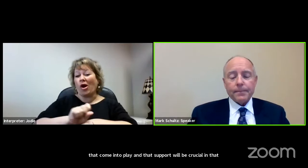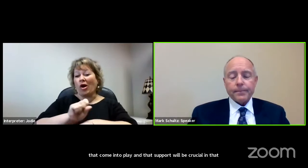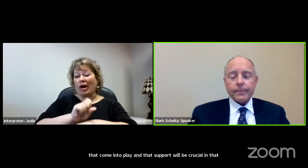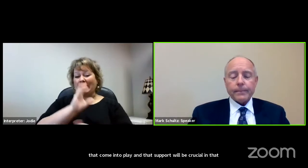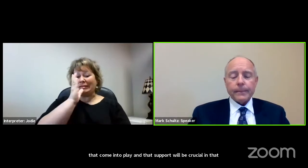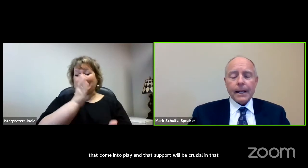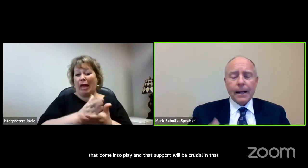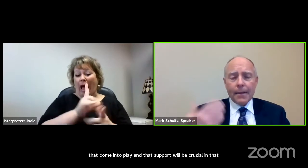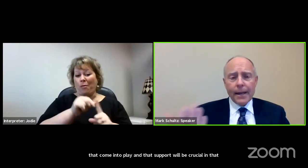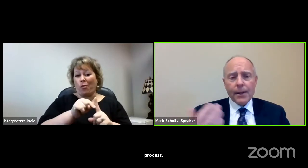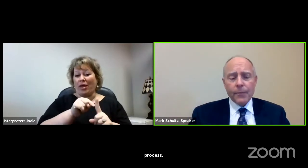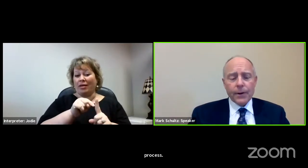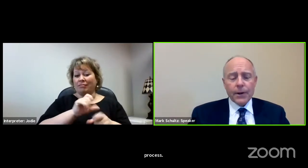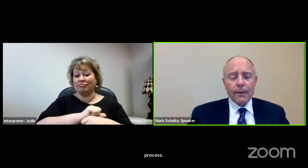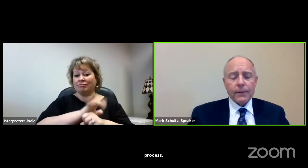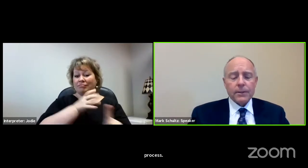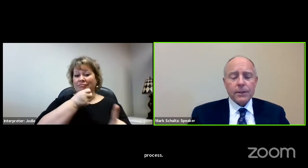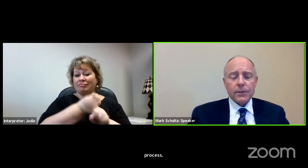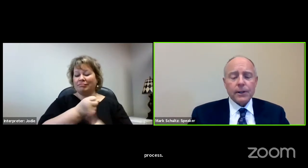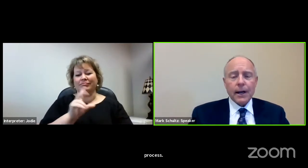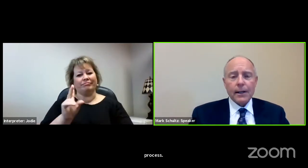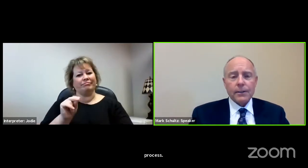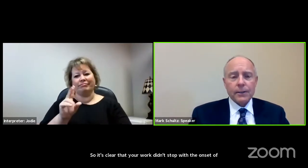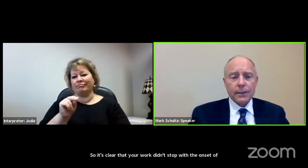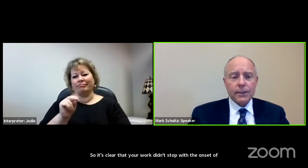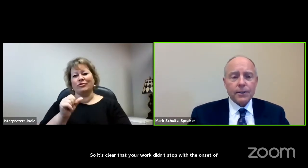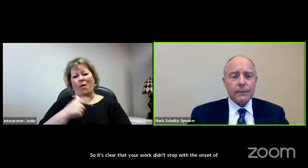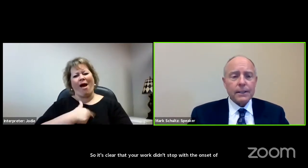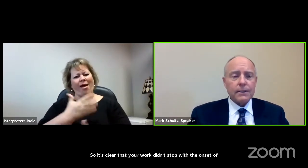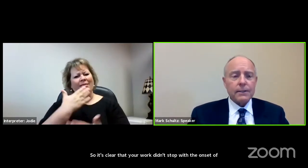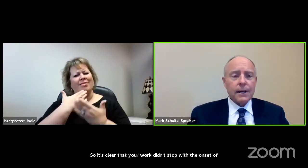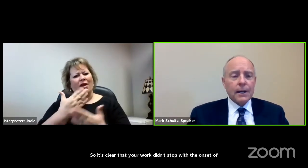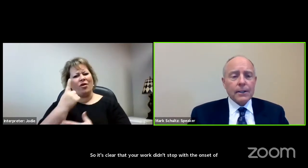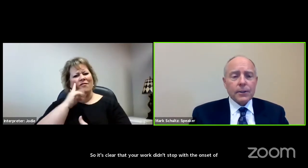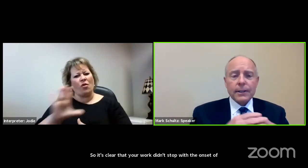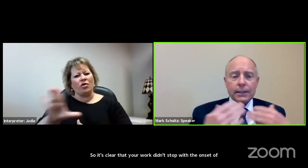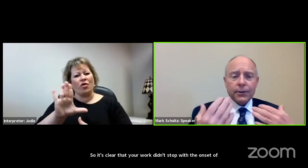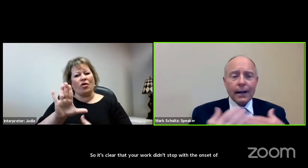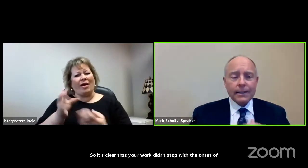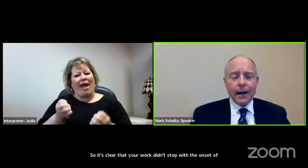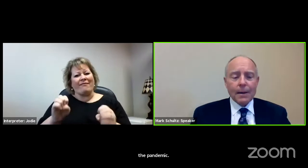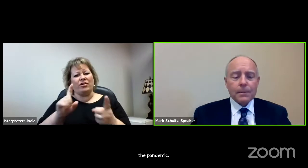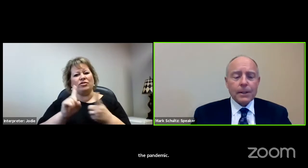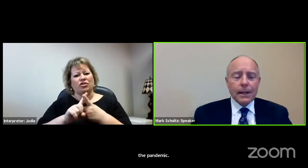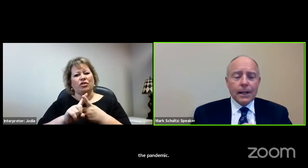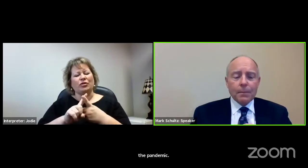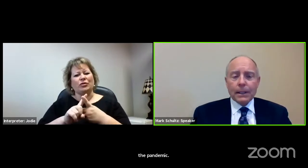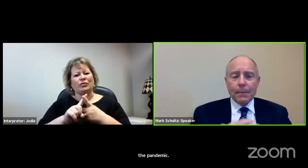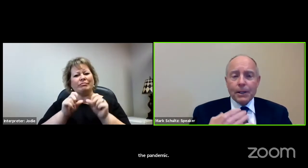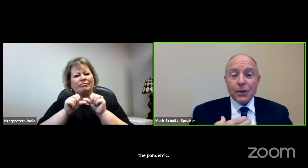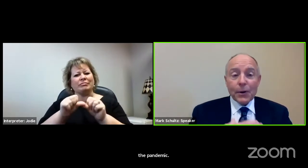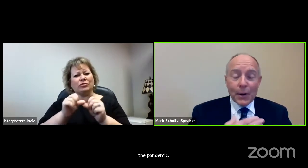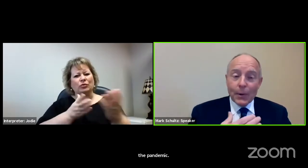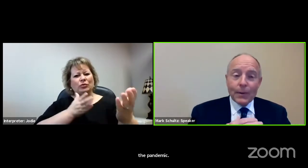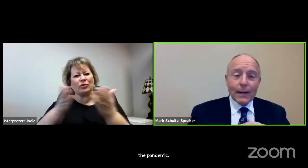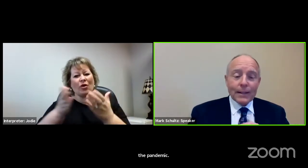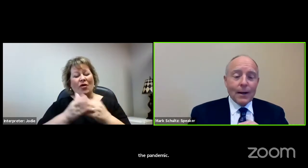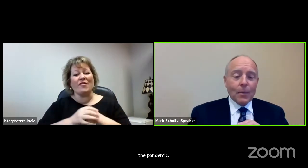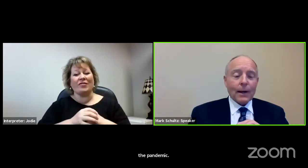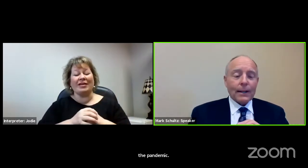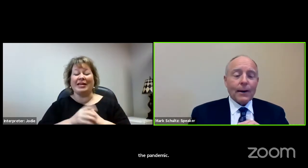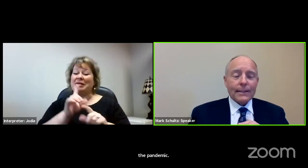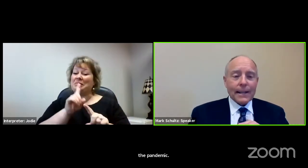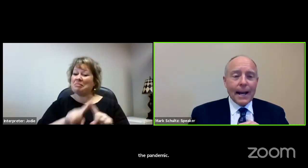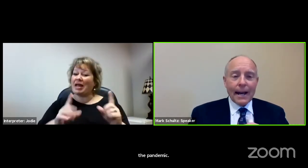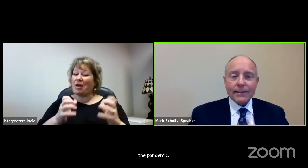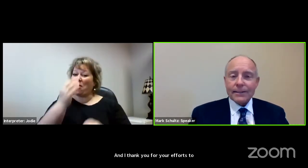pandemic. And I thank you for your efforts to assure continuity services during these trying times. But let me assure you that